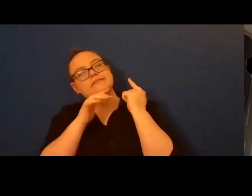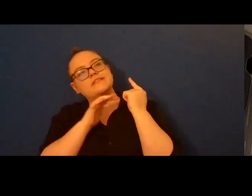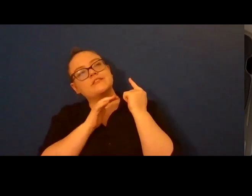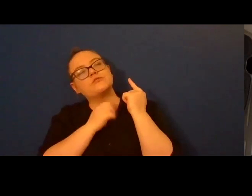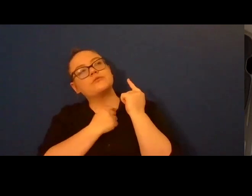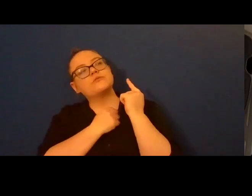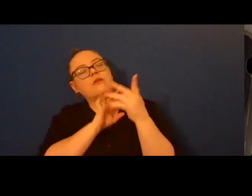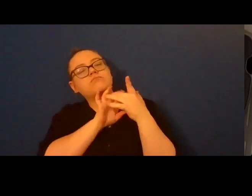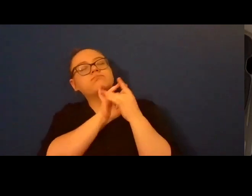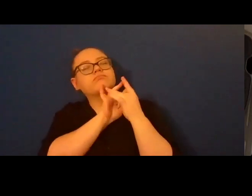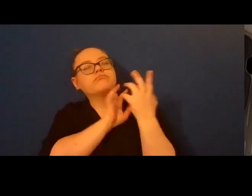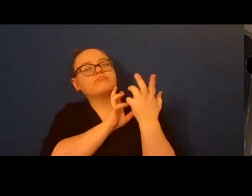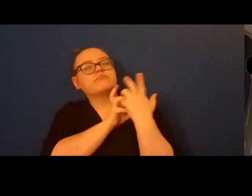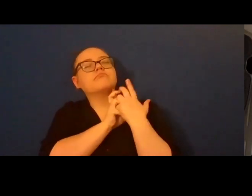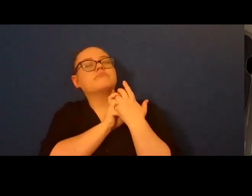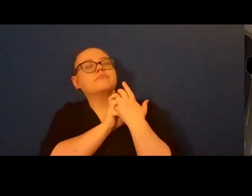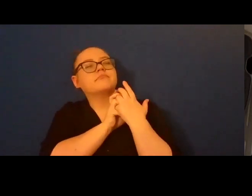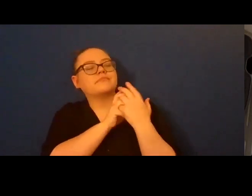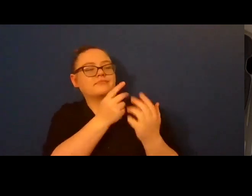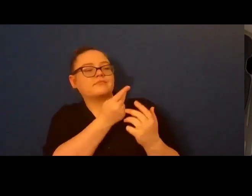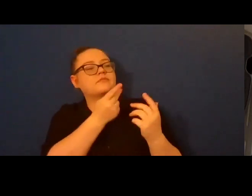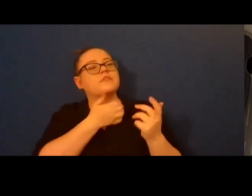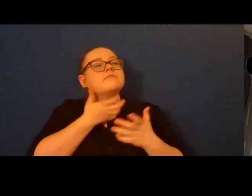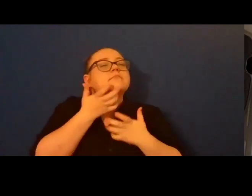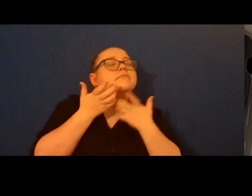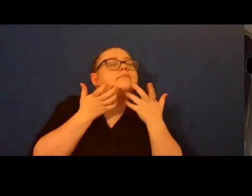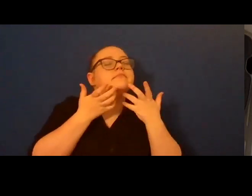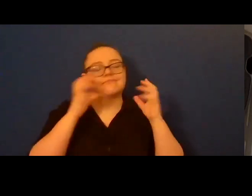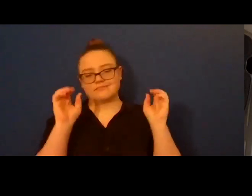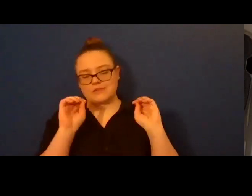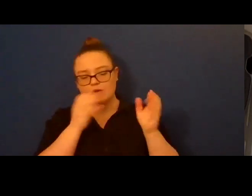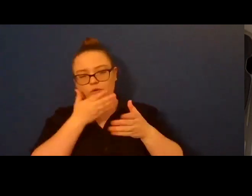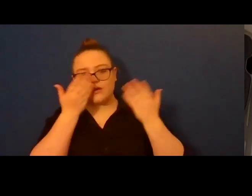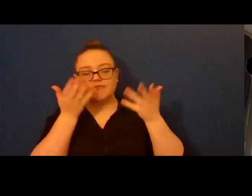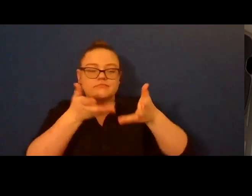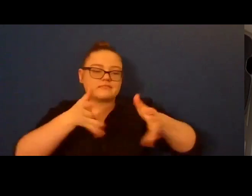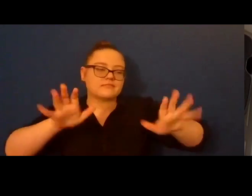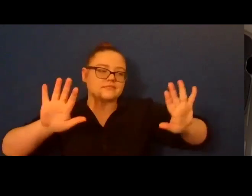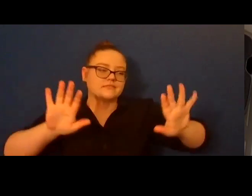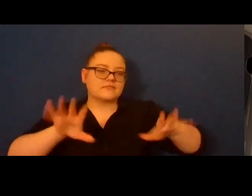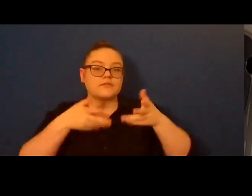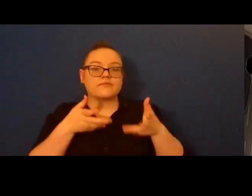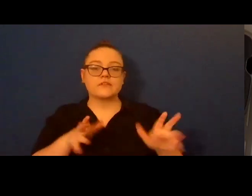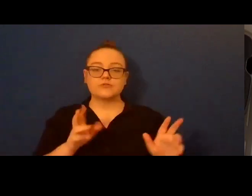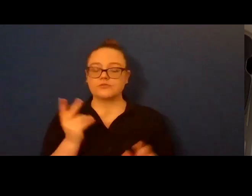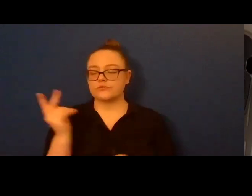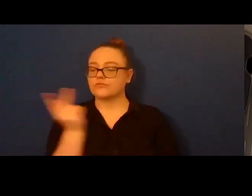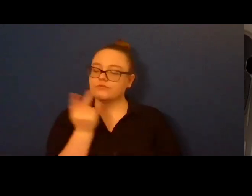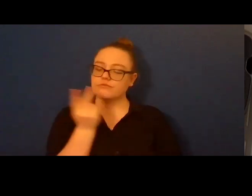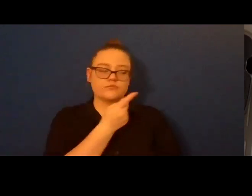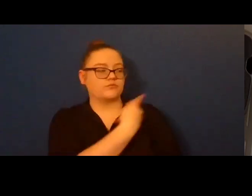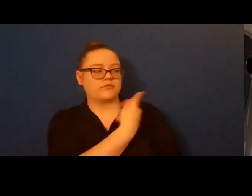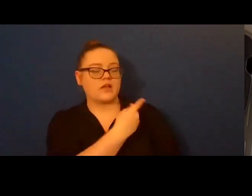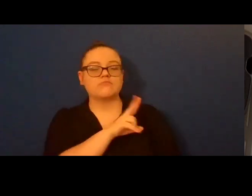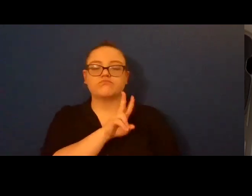Neither Adam nor I make any sounds of pleasure. Then it ends. After, we walk along the edge of the lake where the ice meets untouched